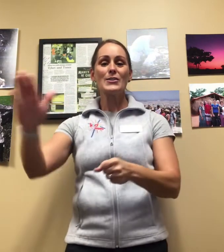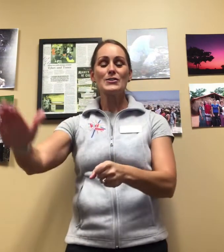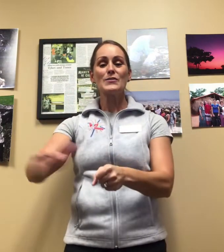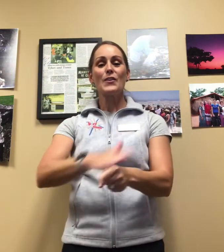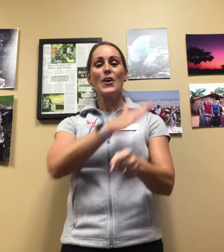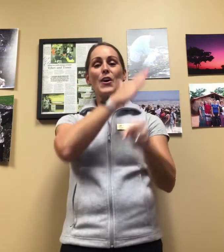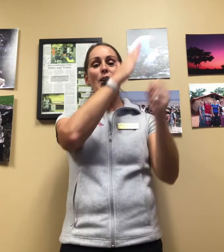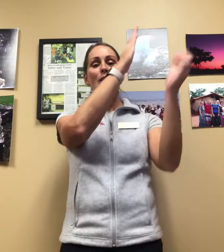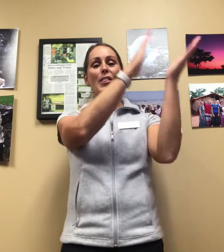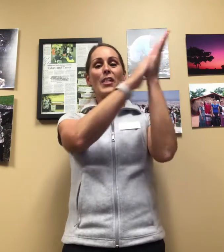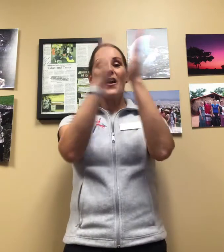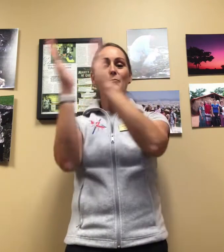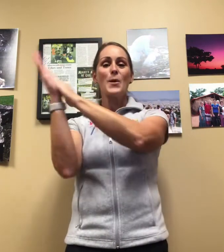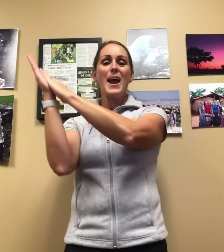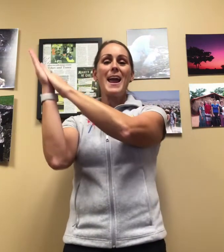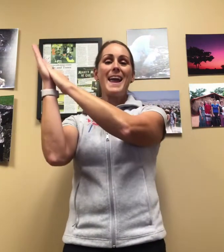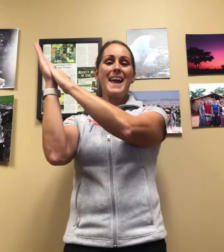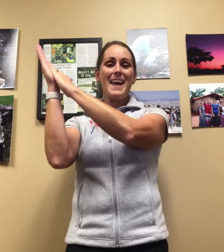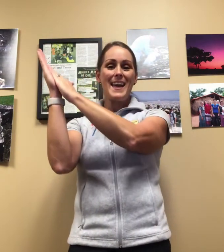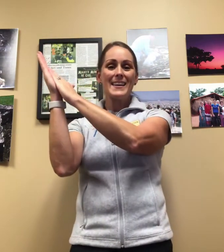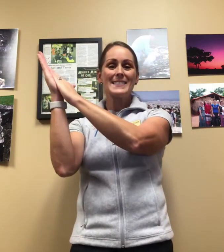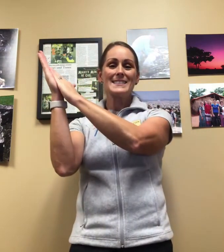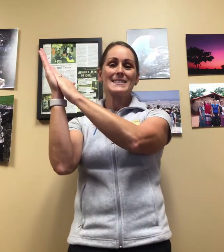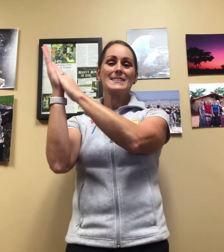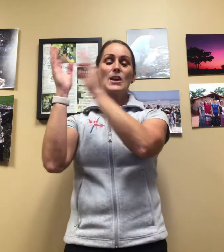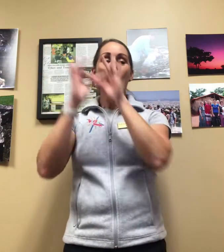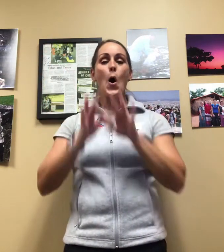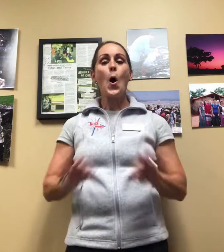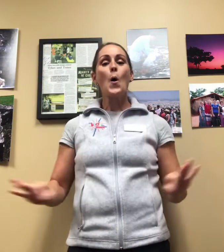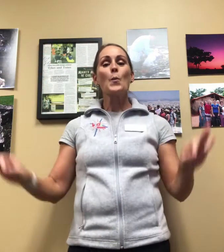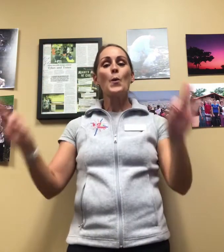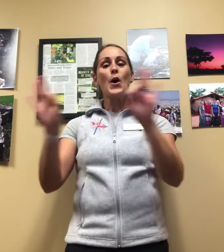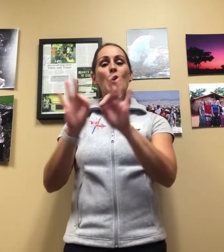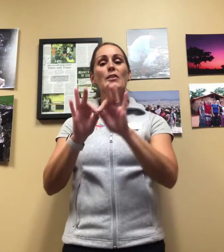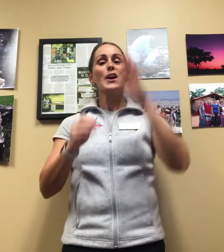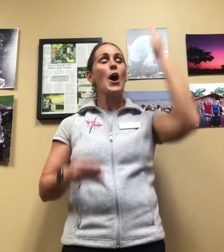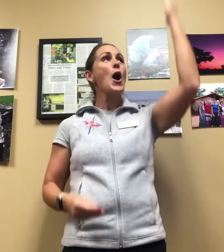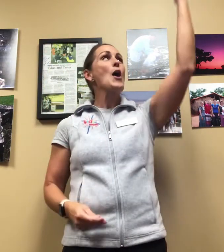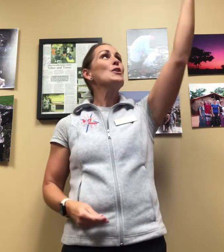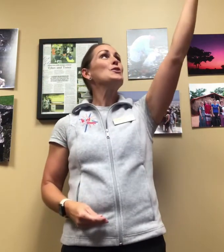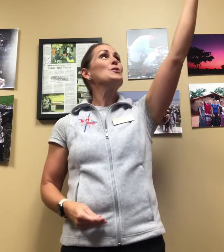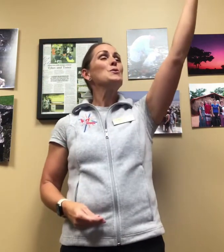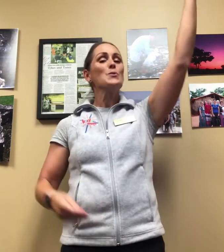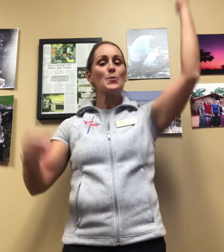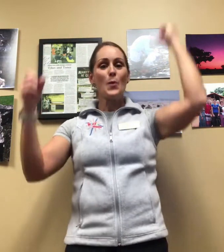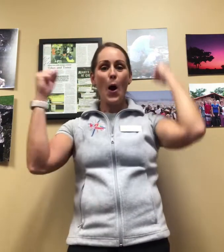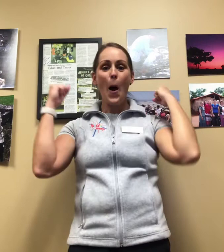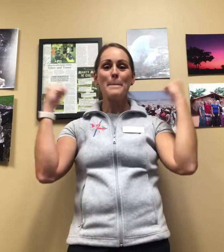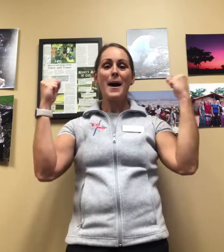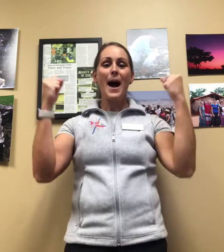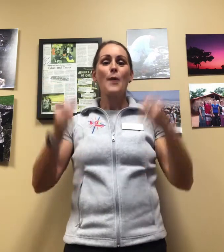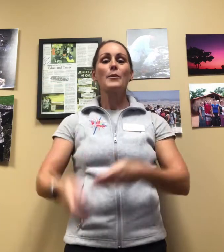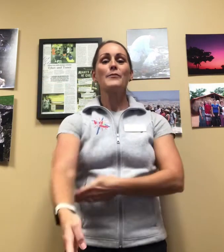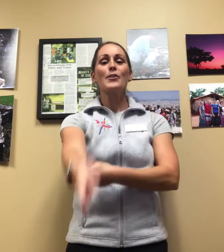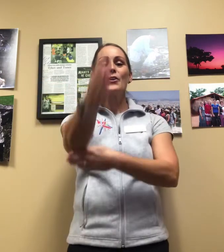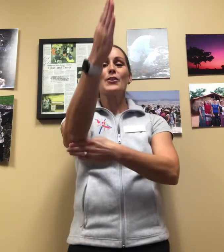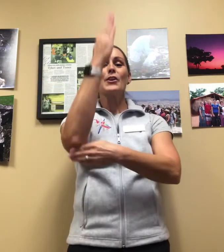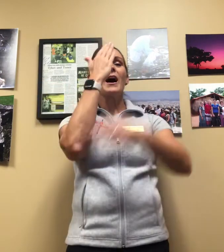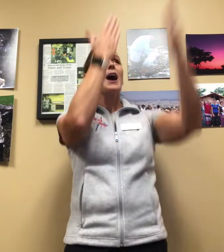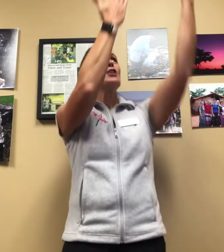full of grace Oh, I know, all-powerful God,